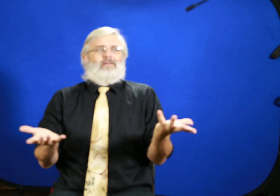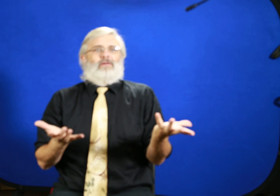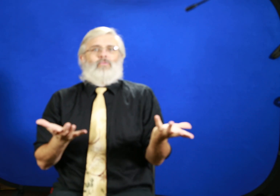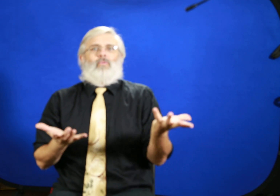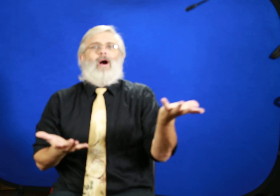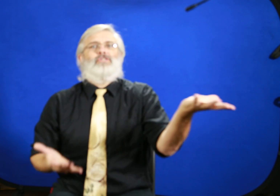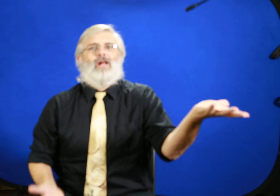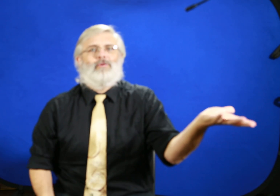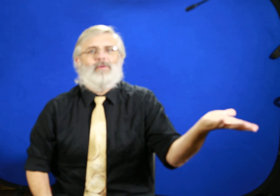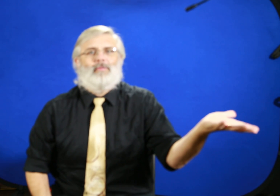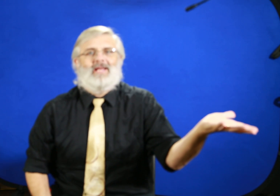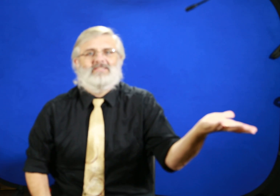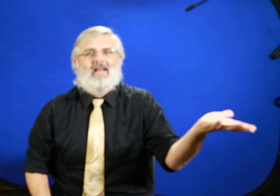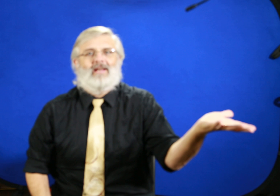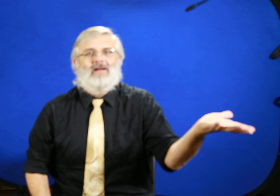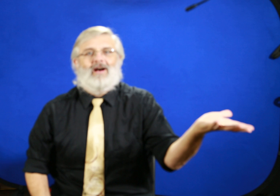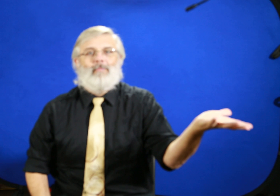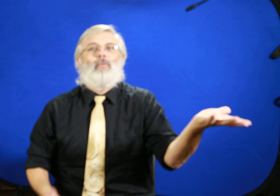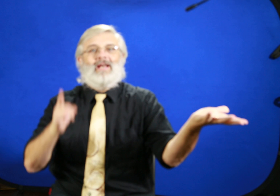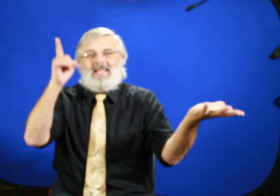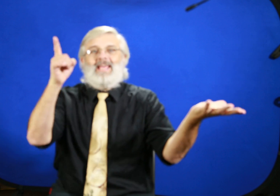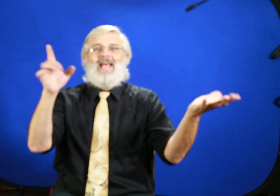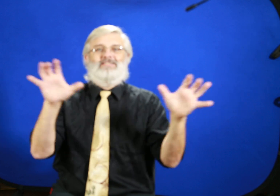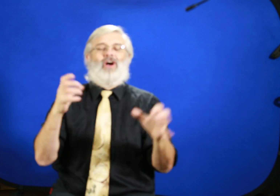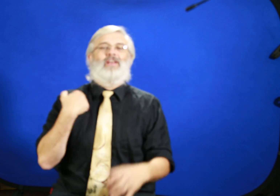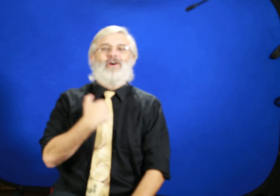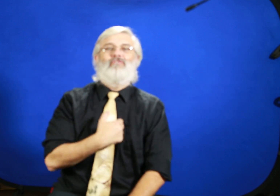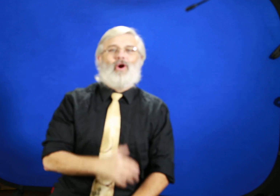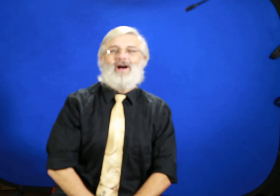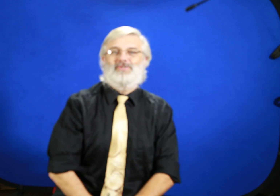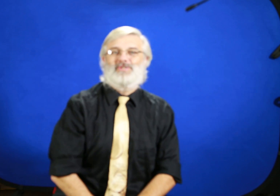why should other people be excited about what He has done for us?